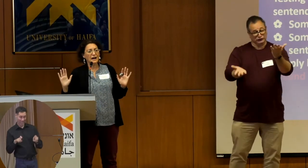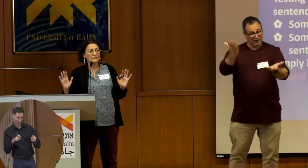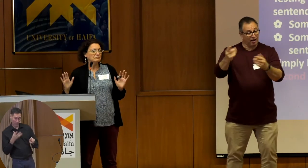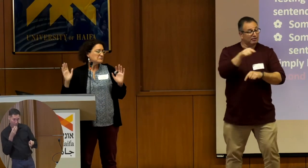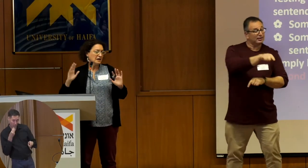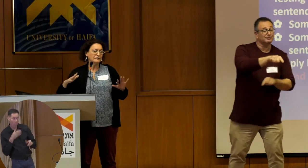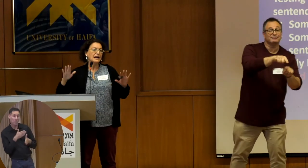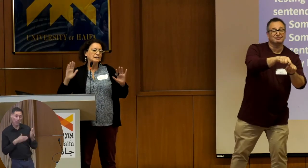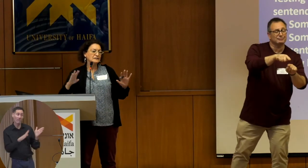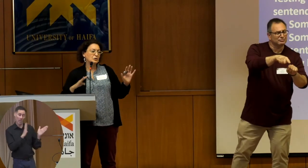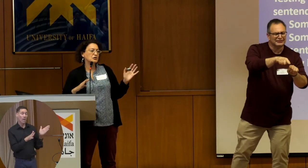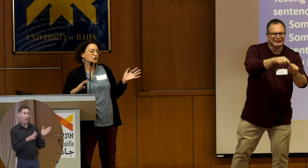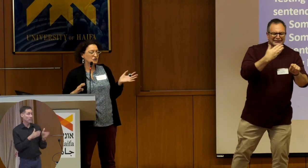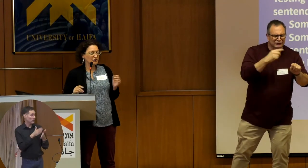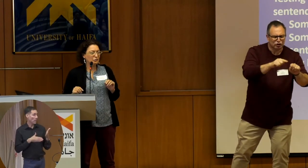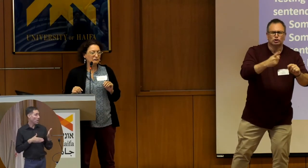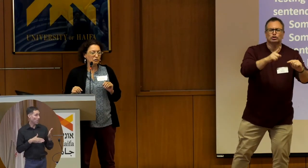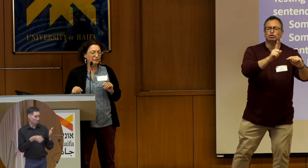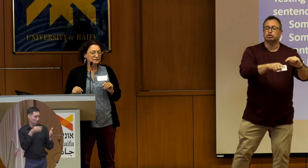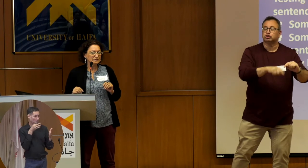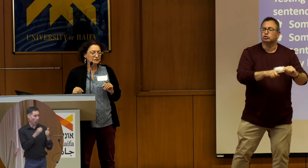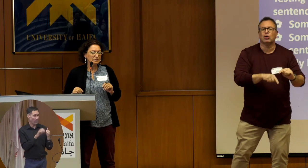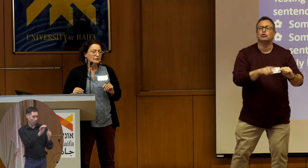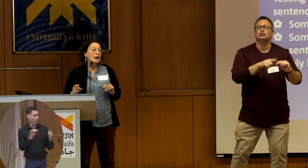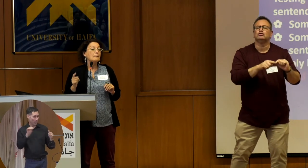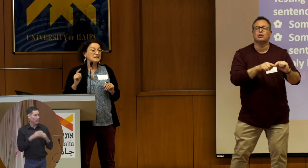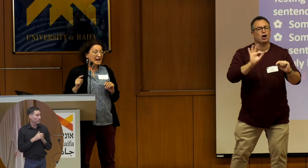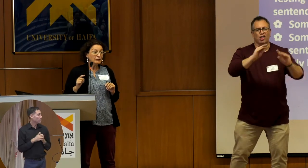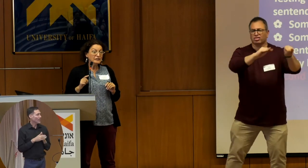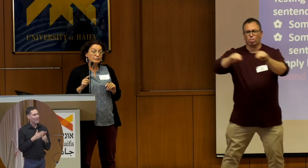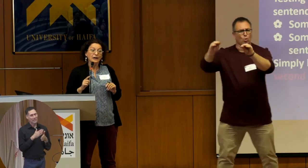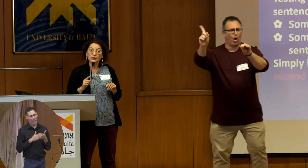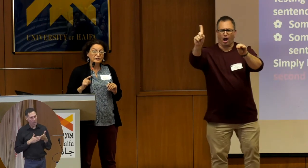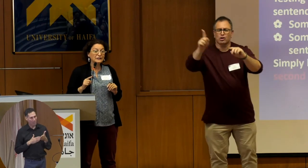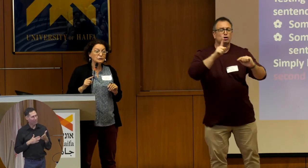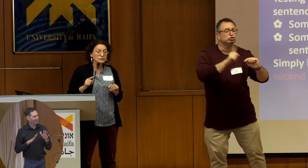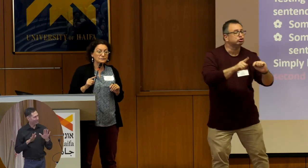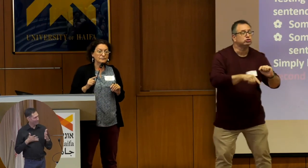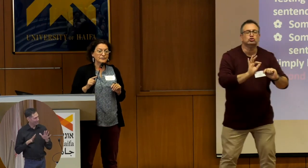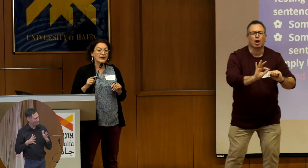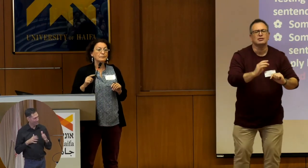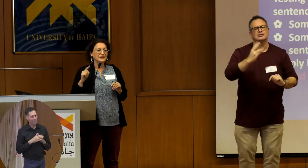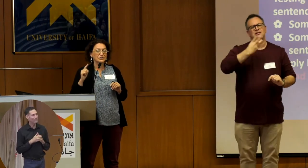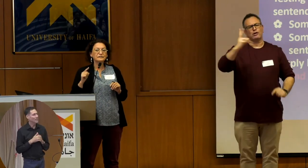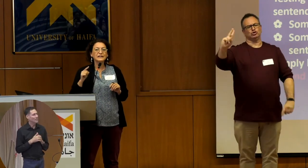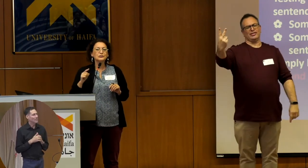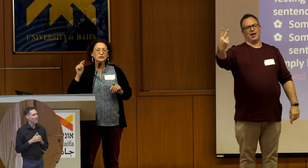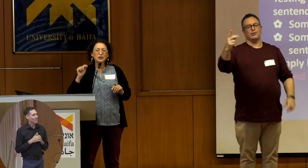fine. They are fine in structures with movement. But some of them are not very good. But they are not very good not